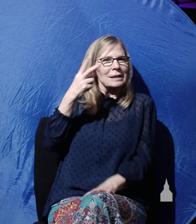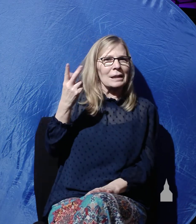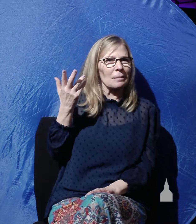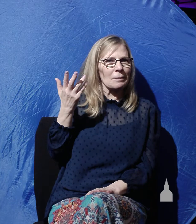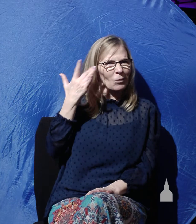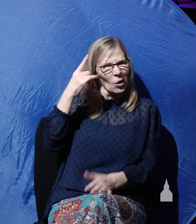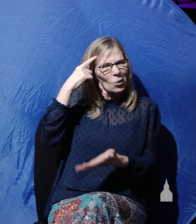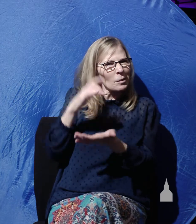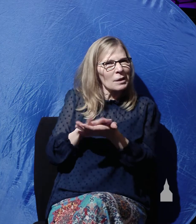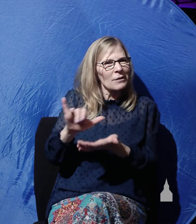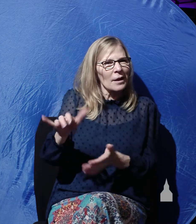we believe this?